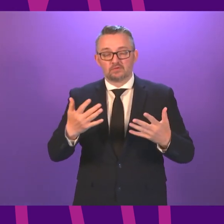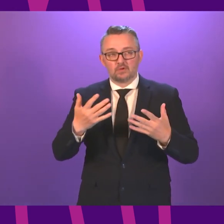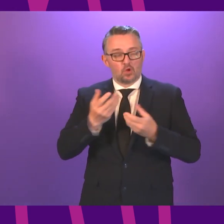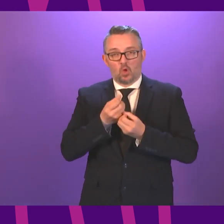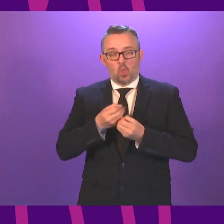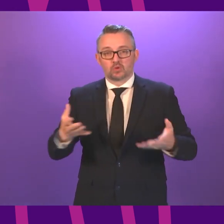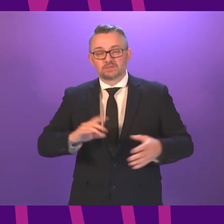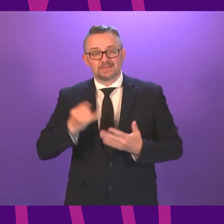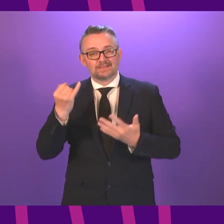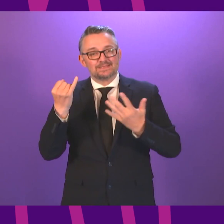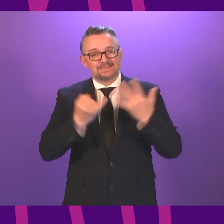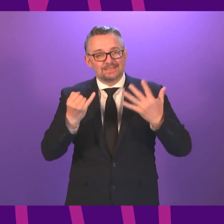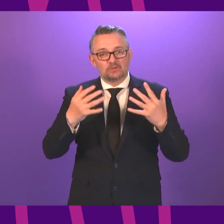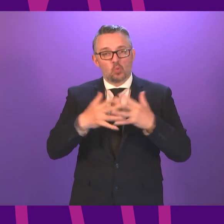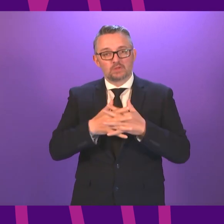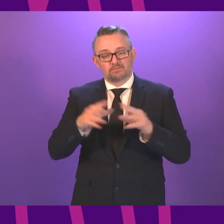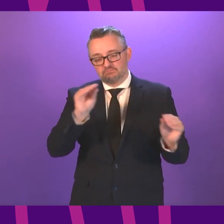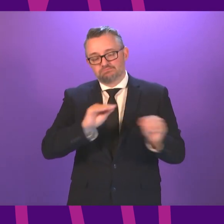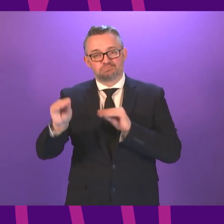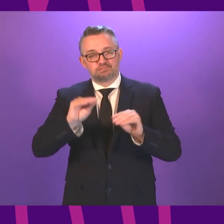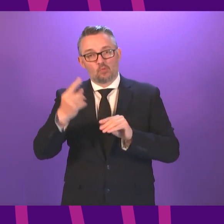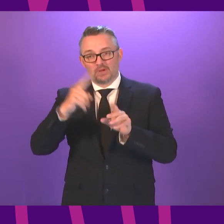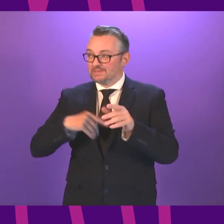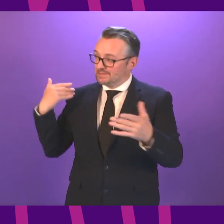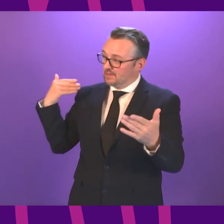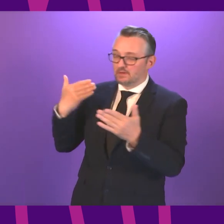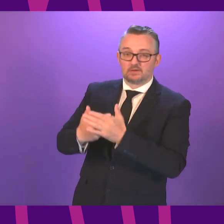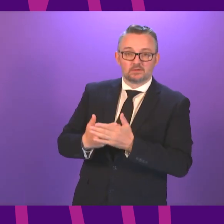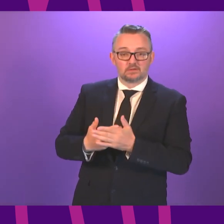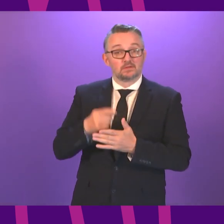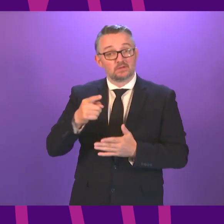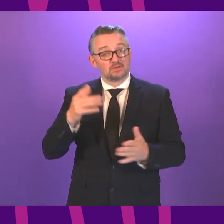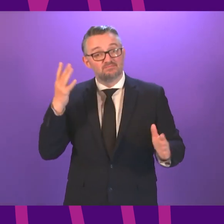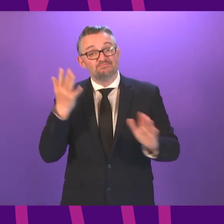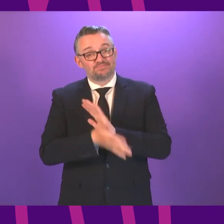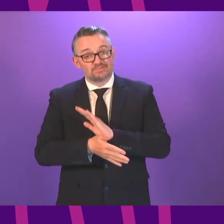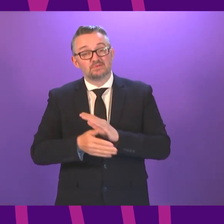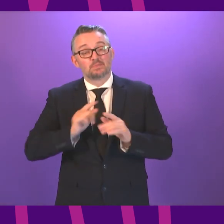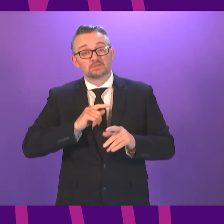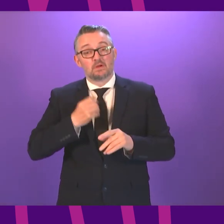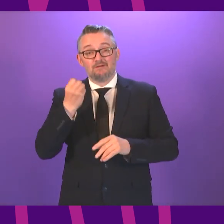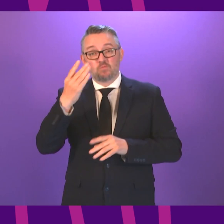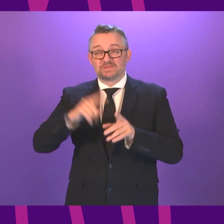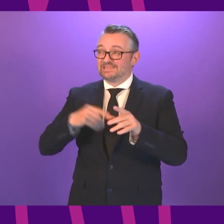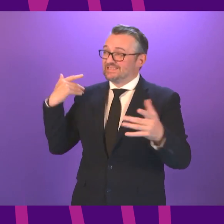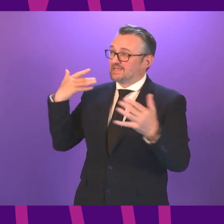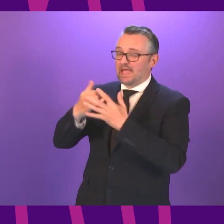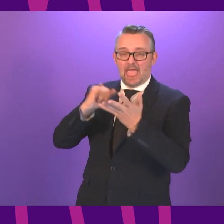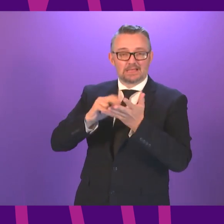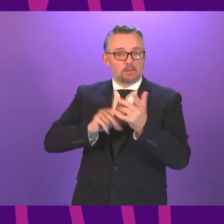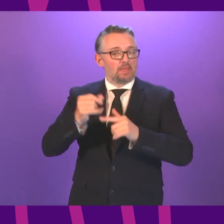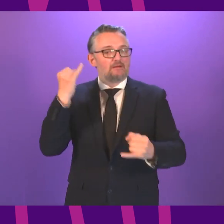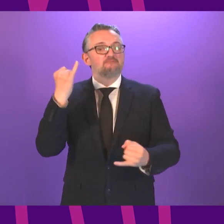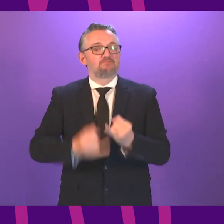16 weeks of classroom lessons over the last year this disruption follows on from 14 years of SNP failure